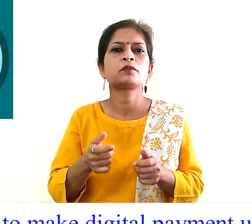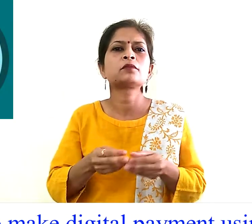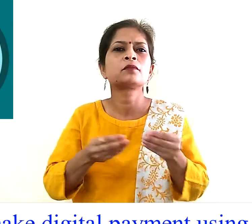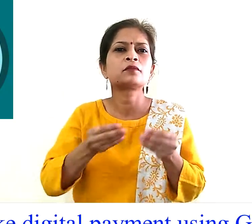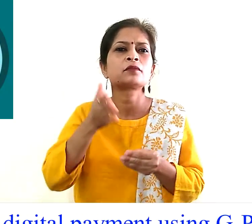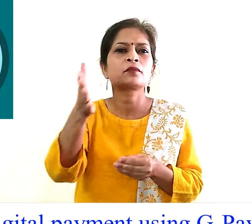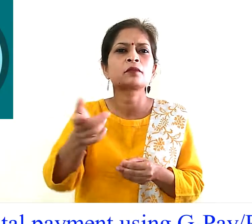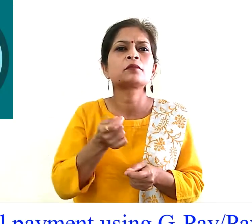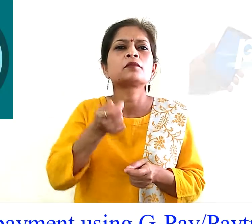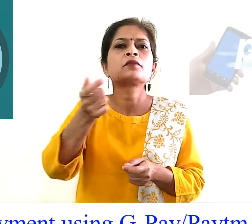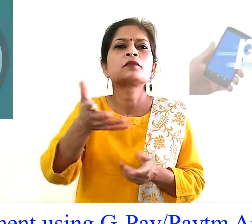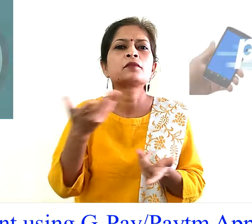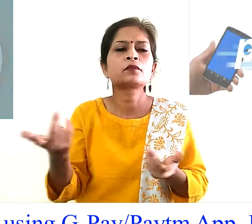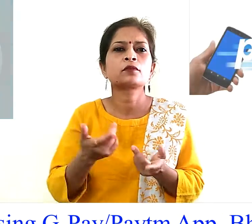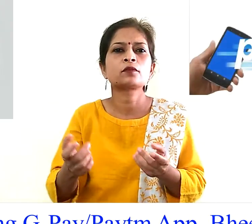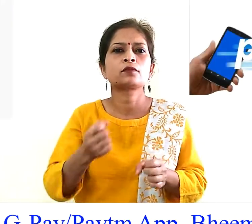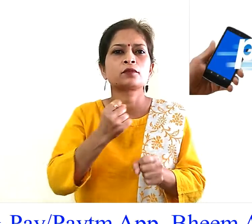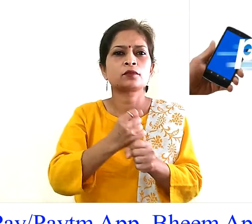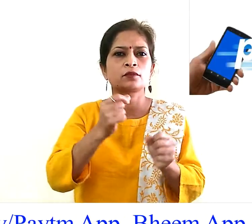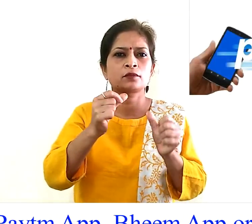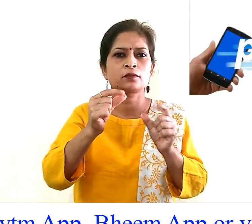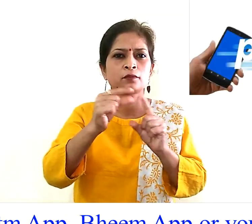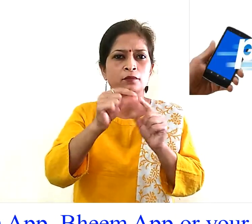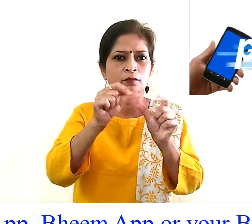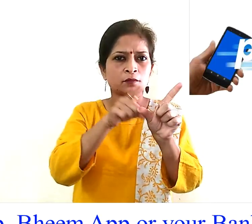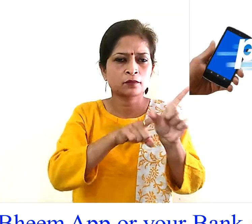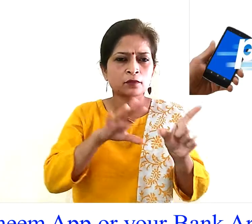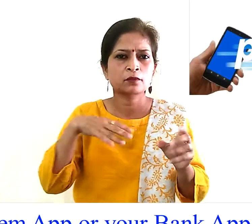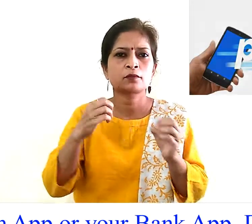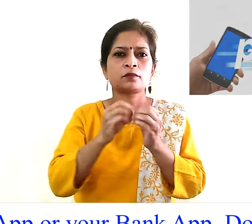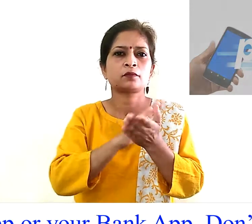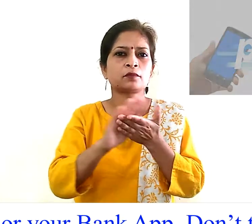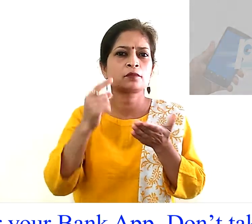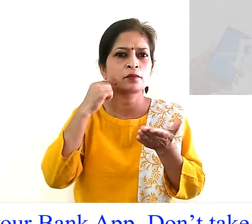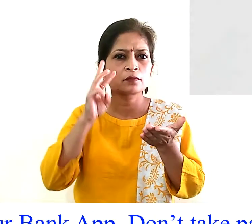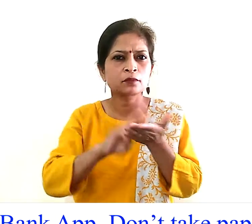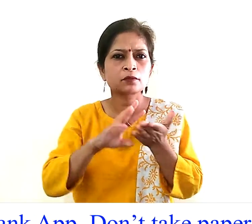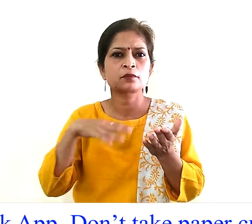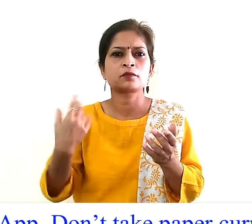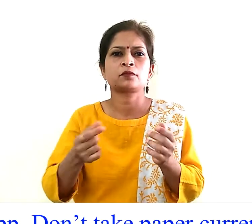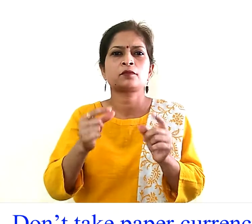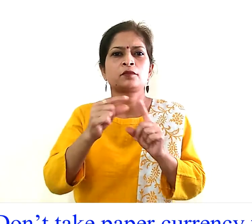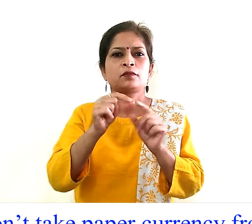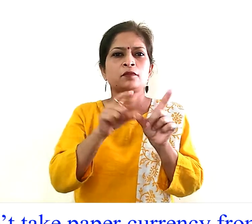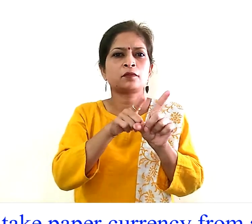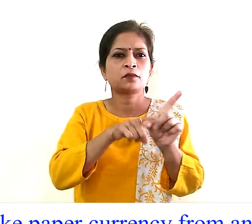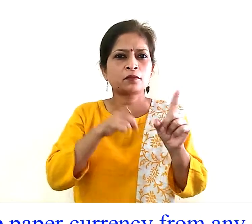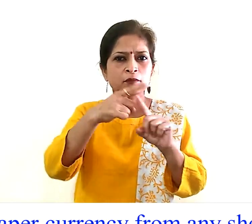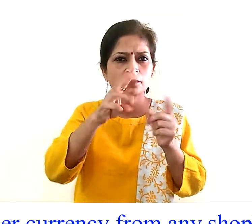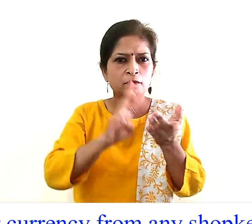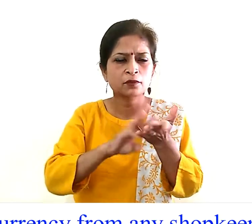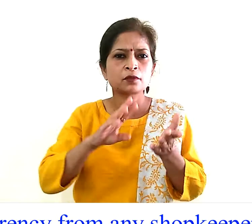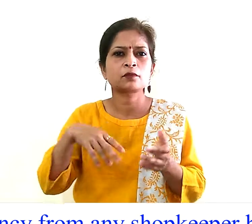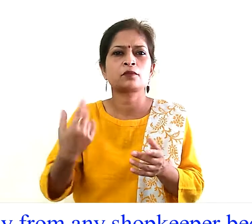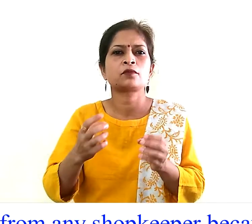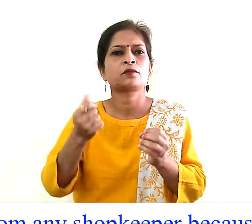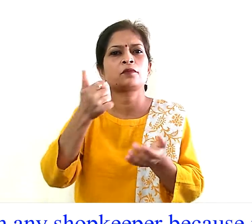payment using g-pay paytm app bheem app or your bank app don't take paper currency from any